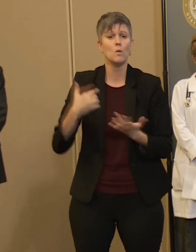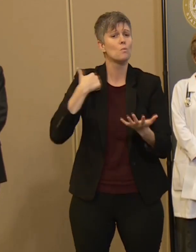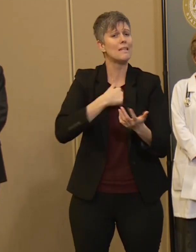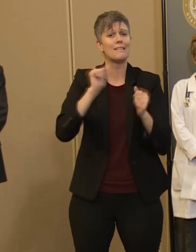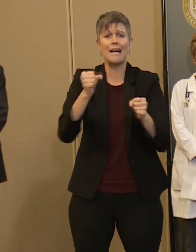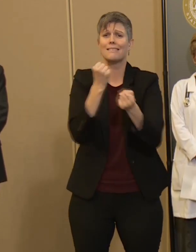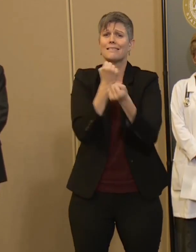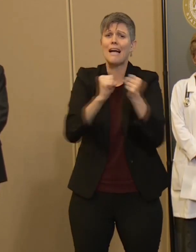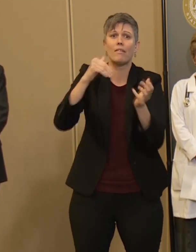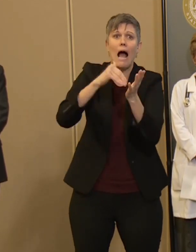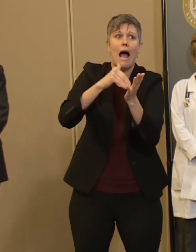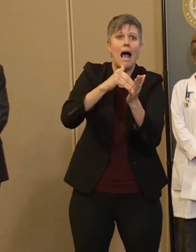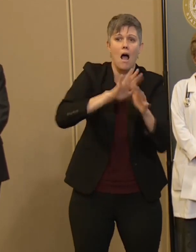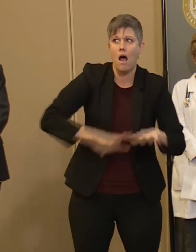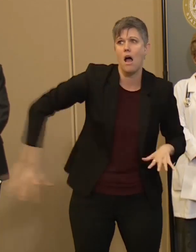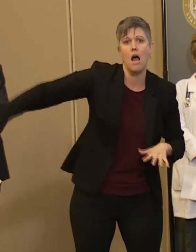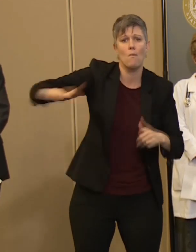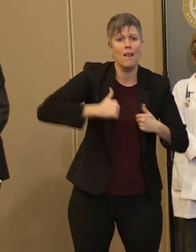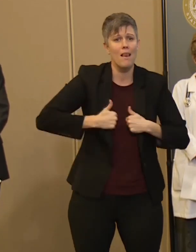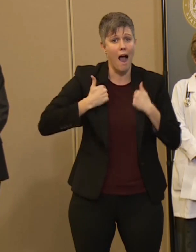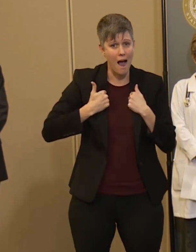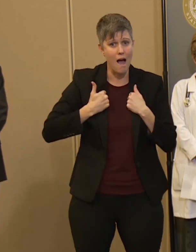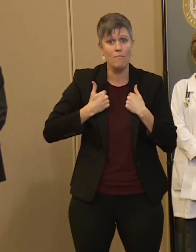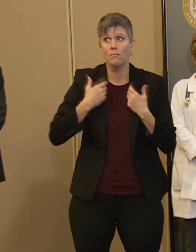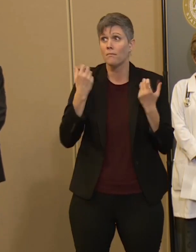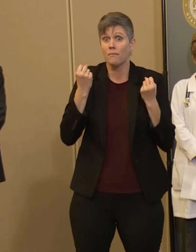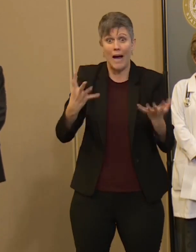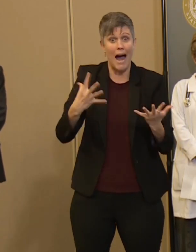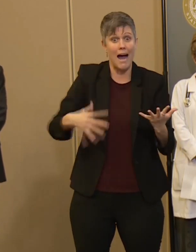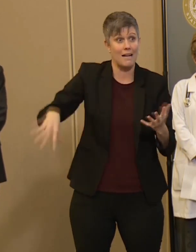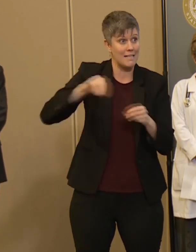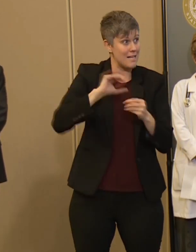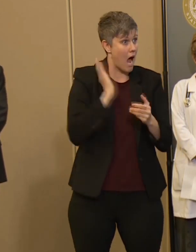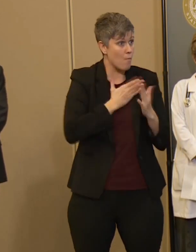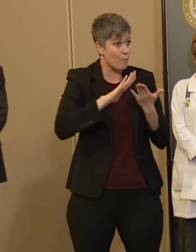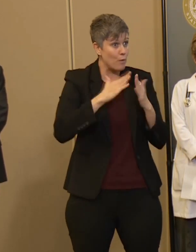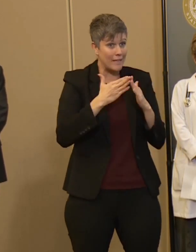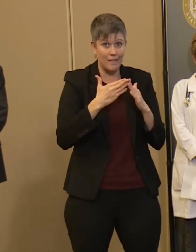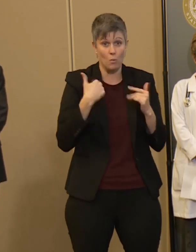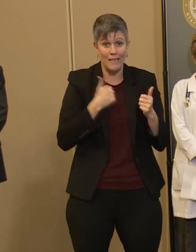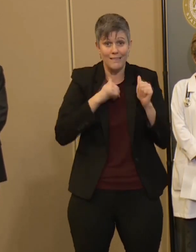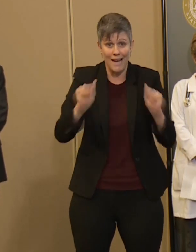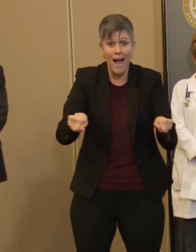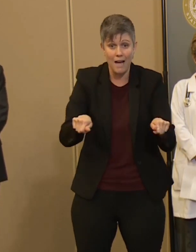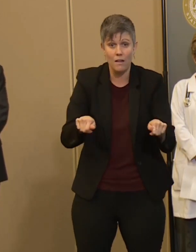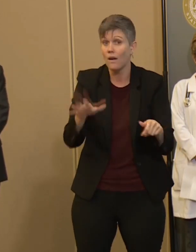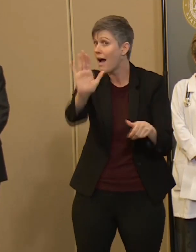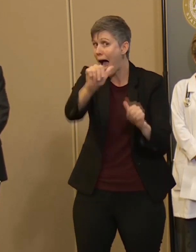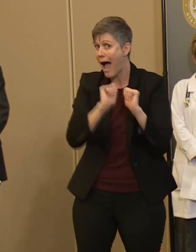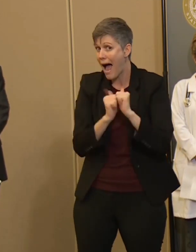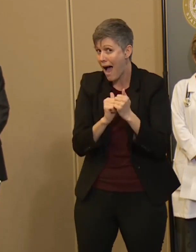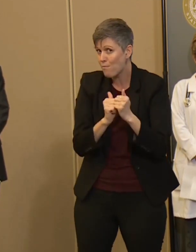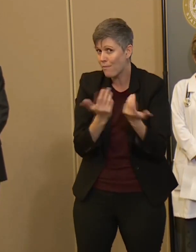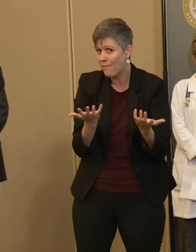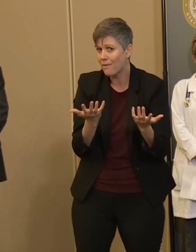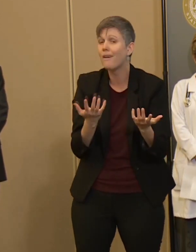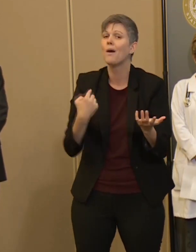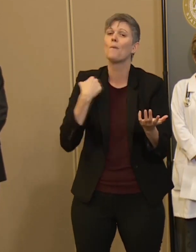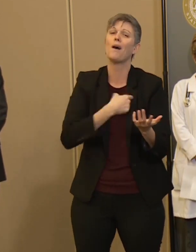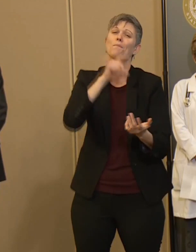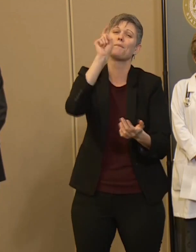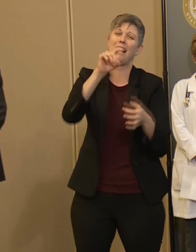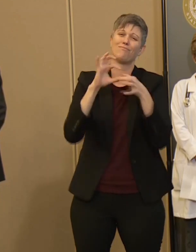in America. We can save thousands of lives right here in our community. But to do this is dependent upon the whole community.